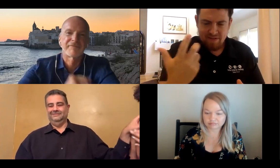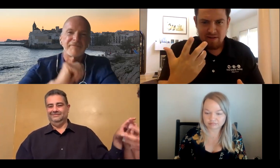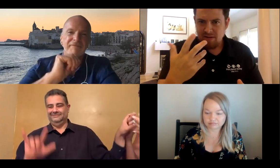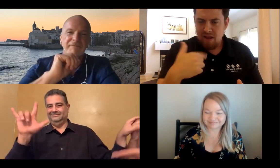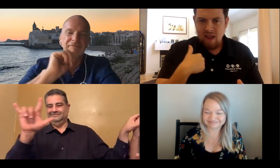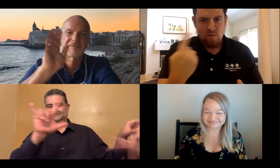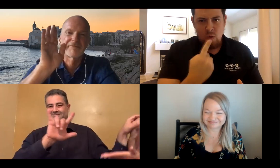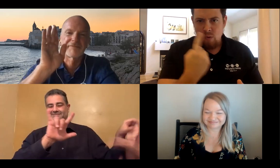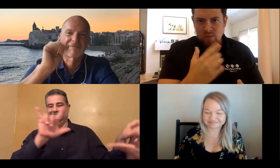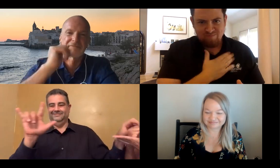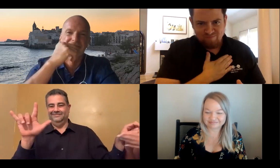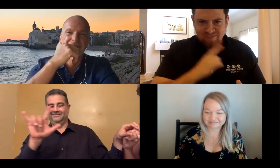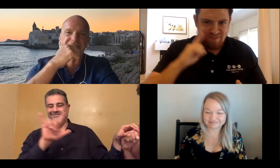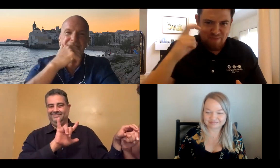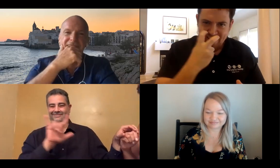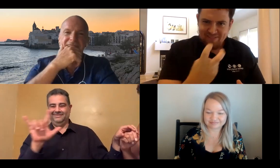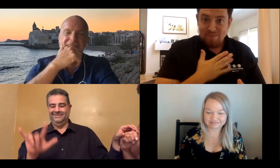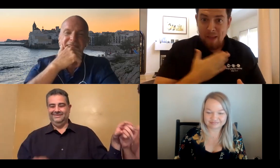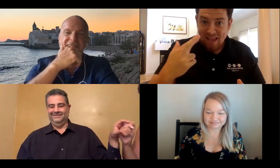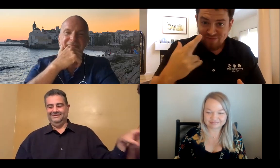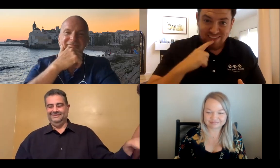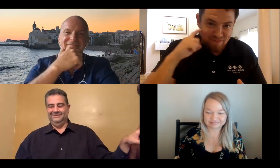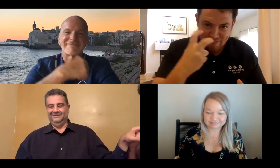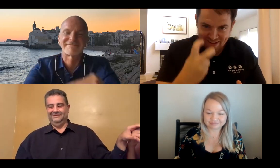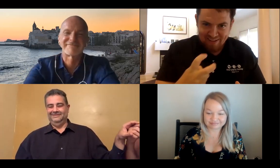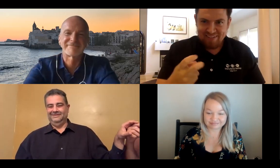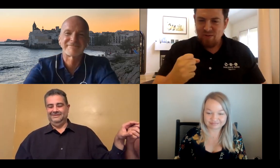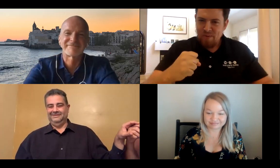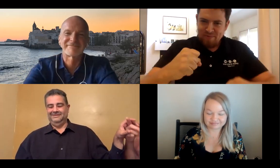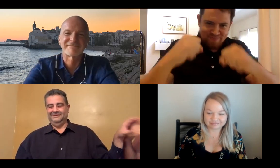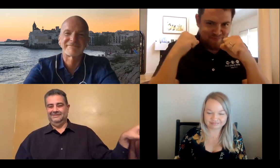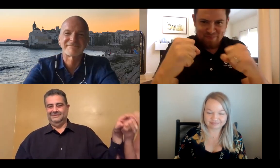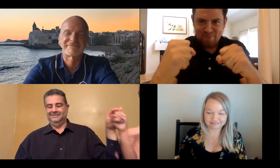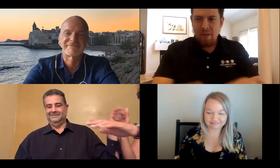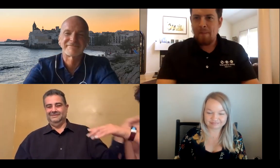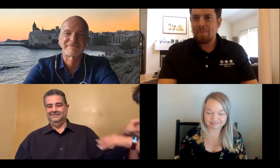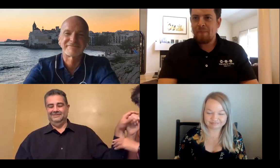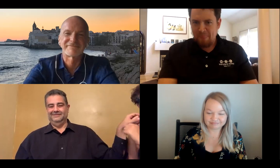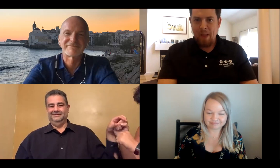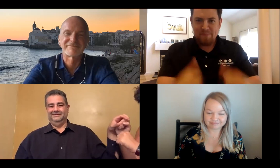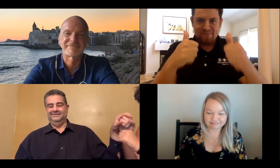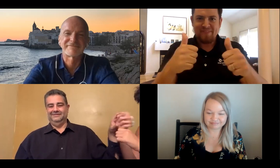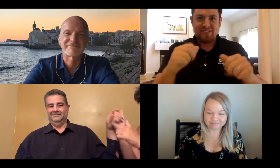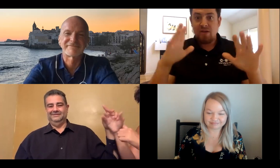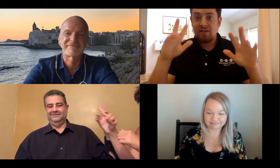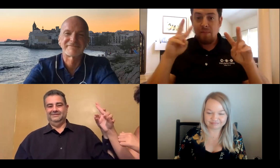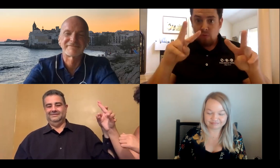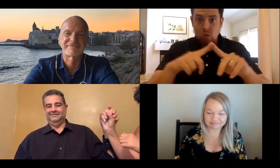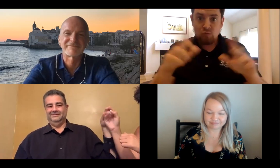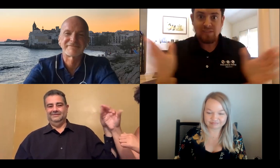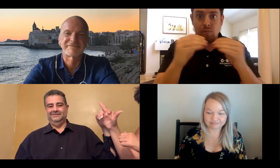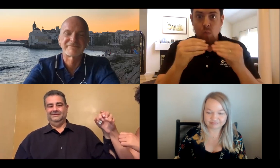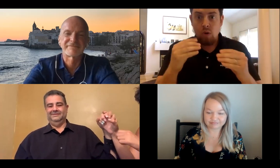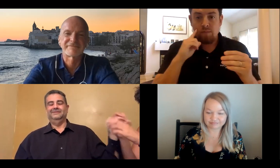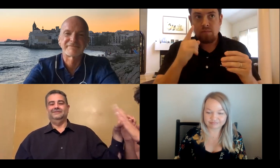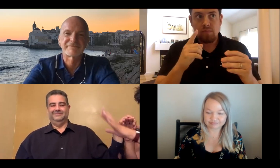So now this is Travis speaking for myself. My best friend is deaf blind. I have a heart for the